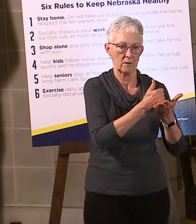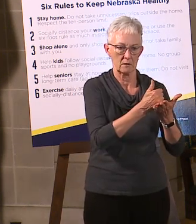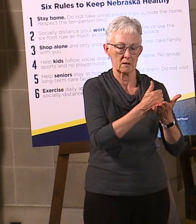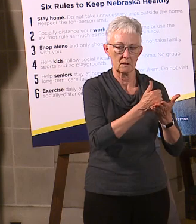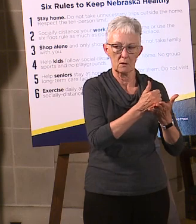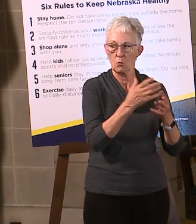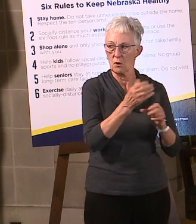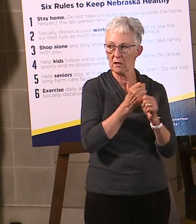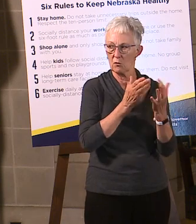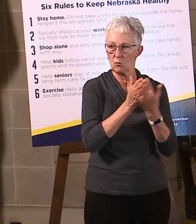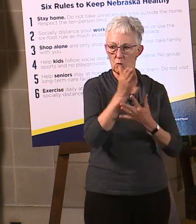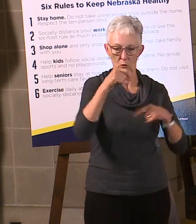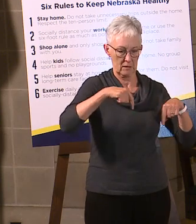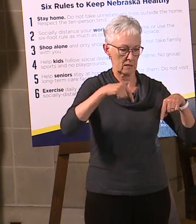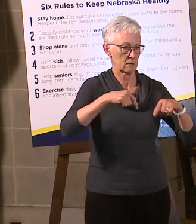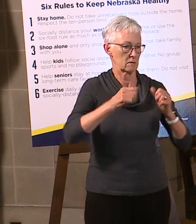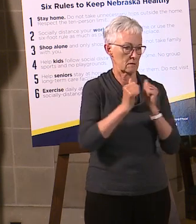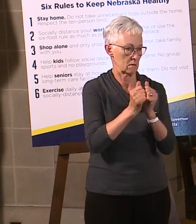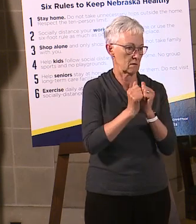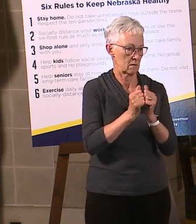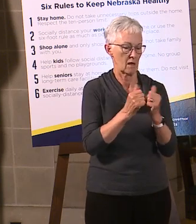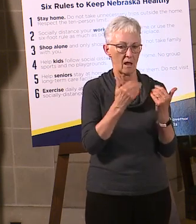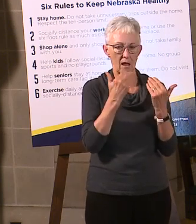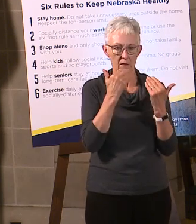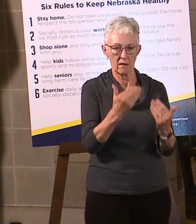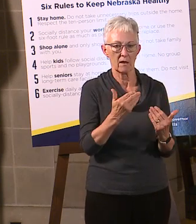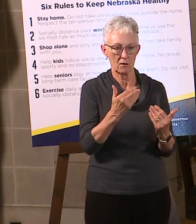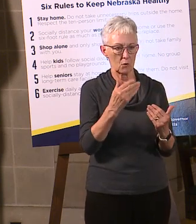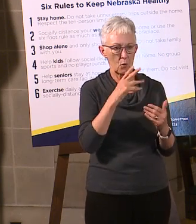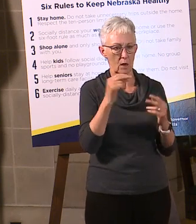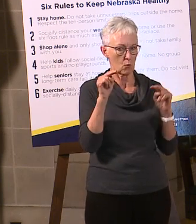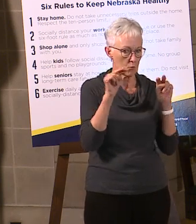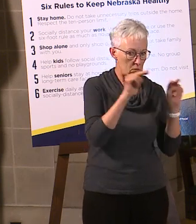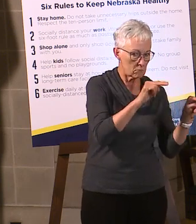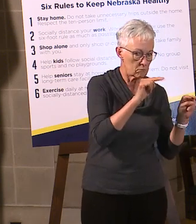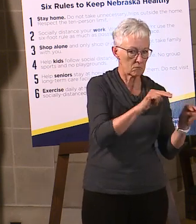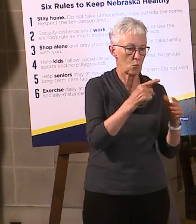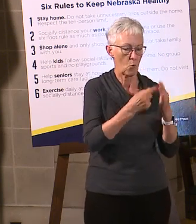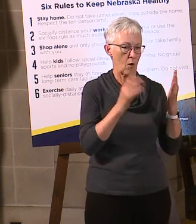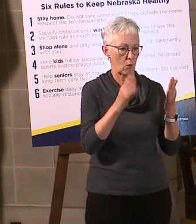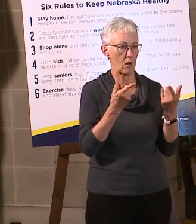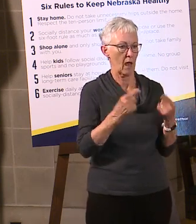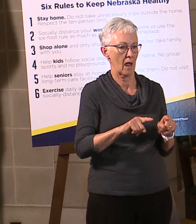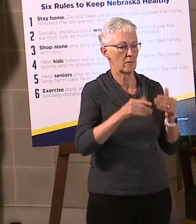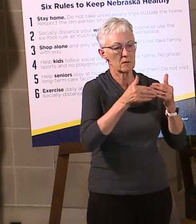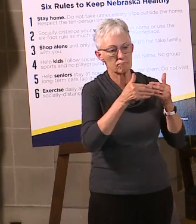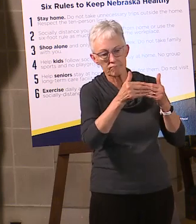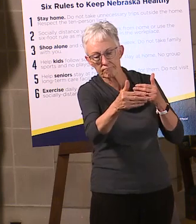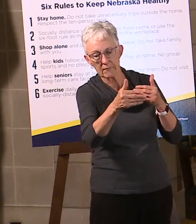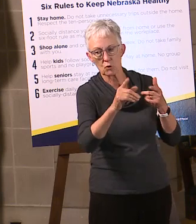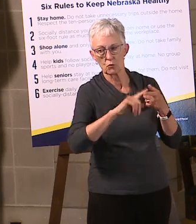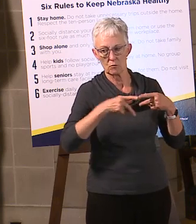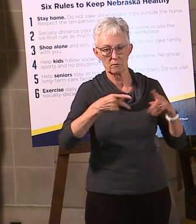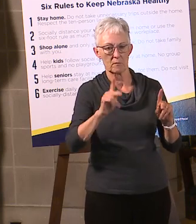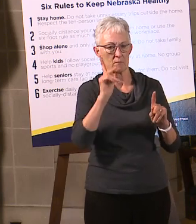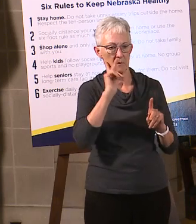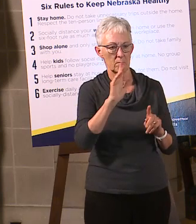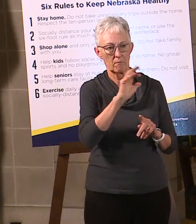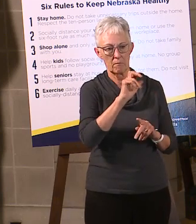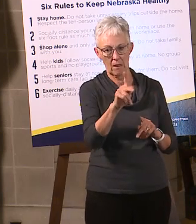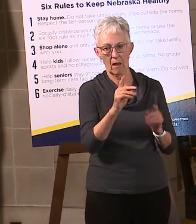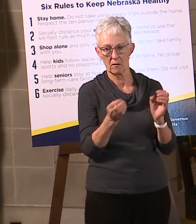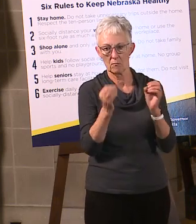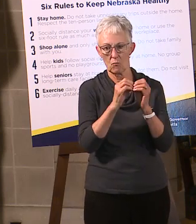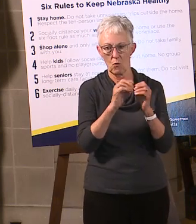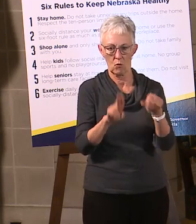Please stay tuned for what we're going to do in the future with regard to losing some of these restrictions to allow people to get back to a more normal life.